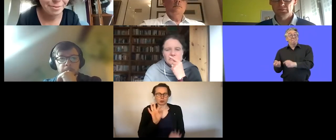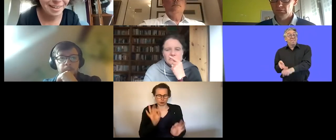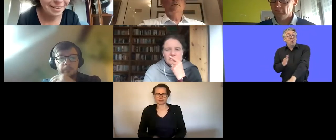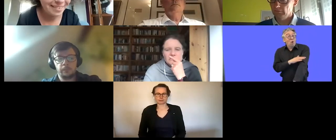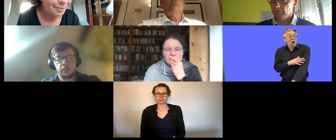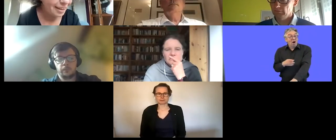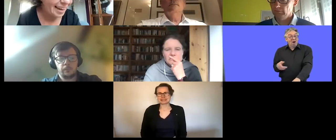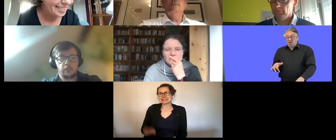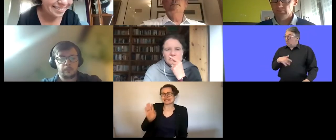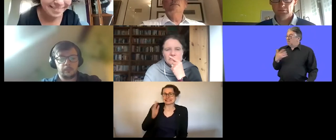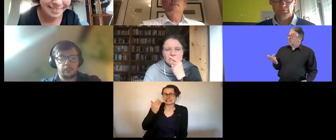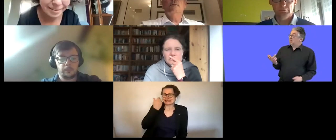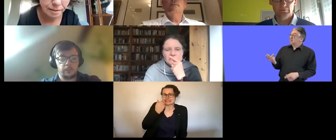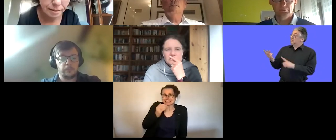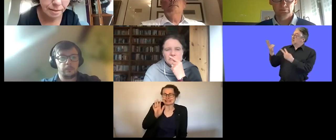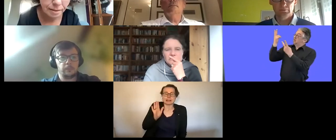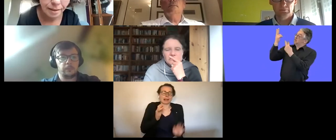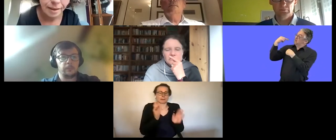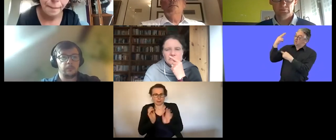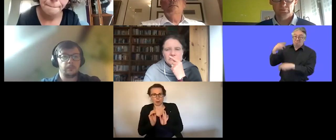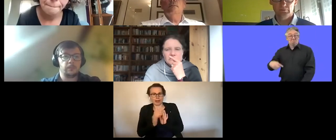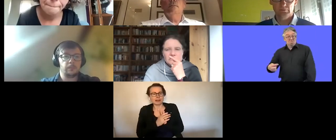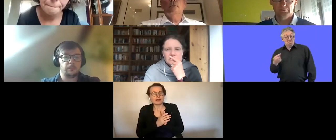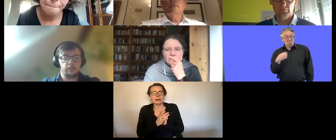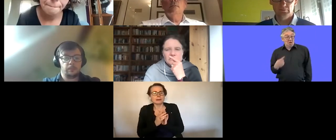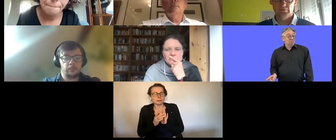experience has not been very positive throughout